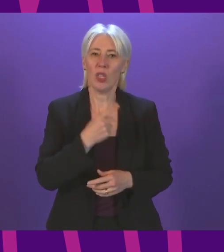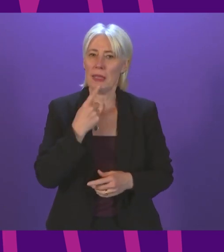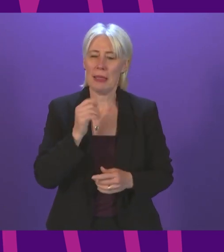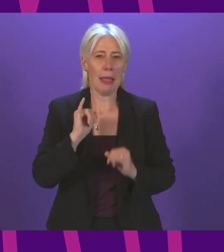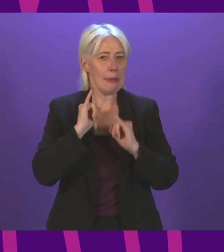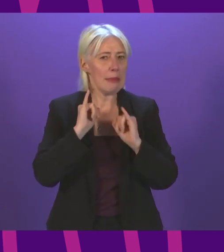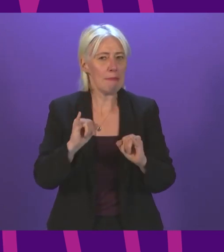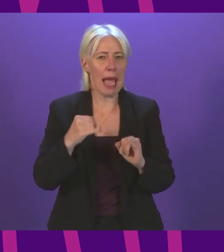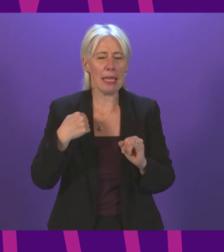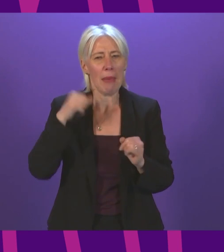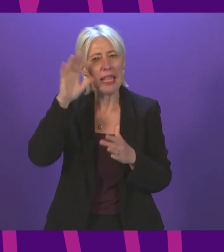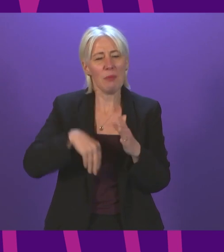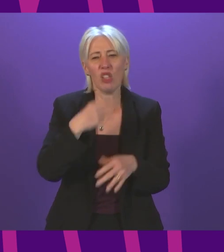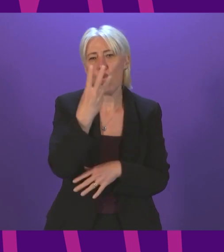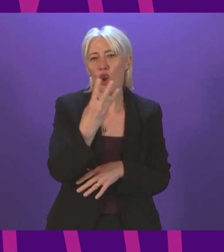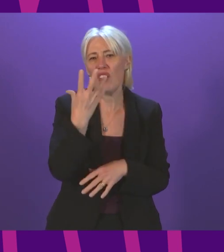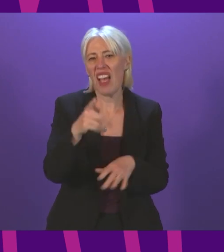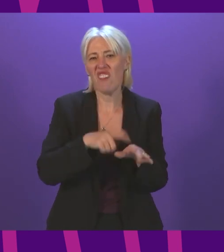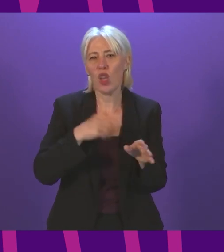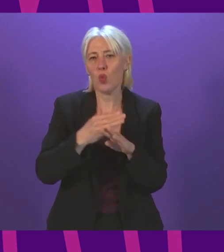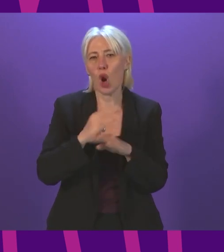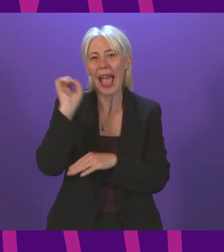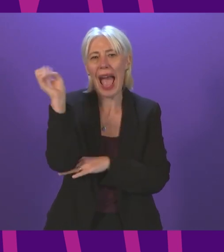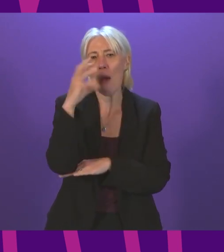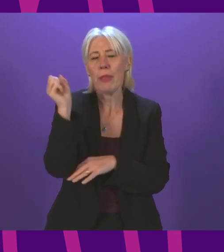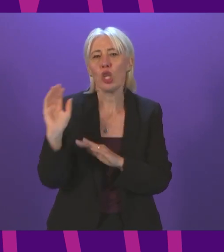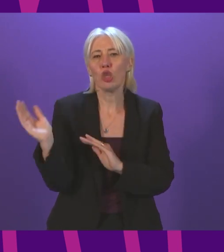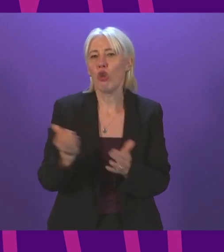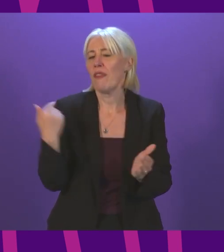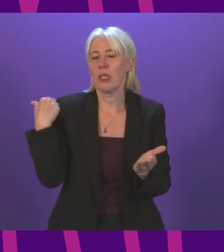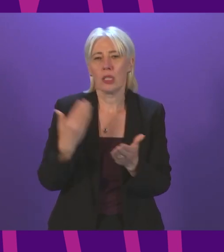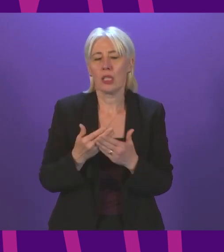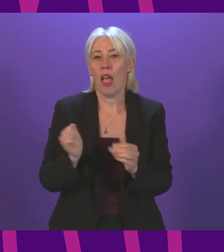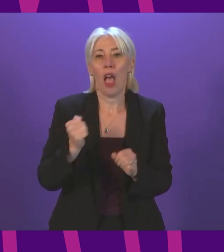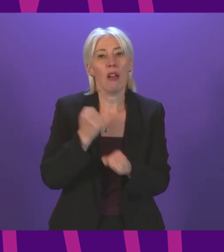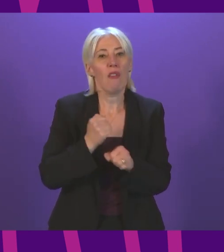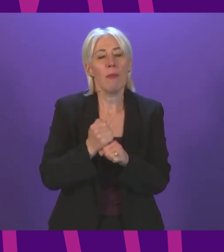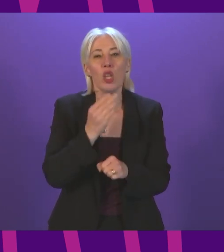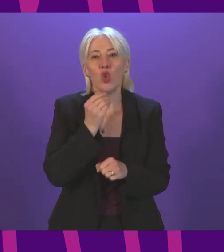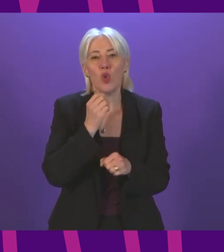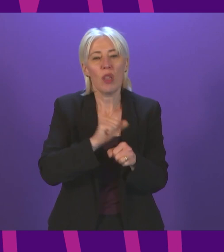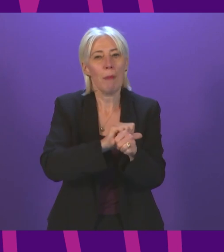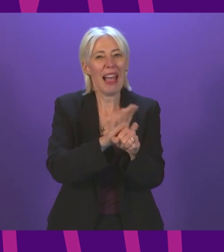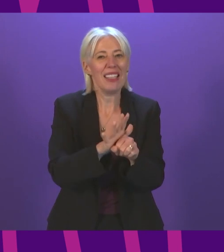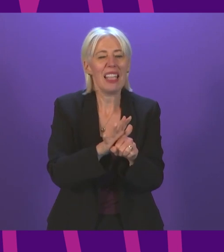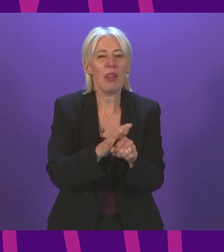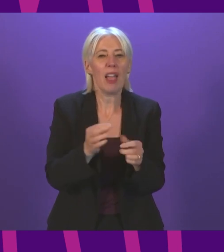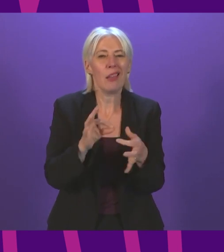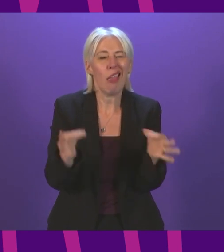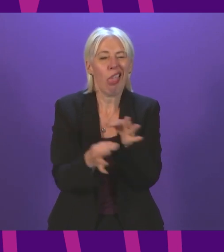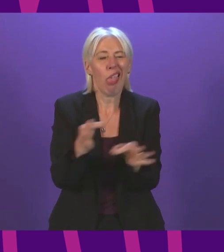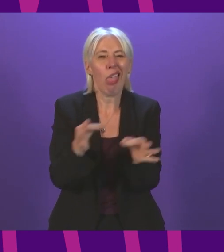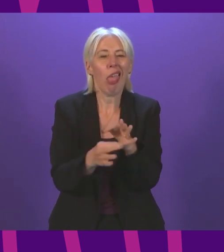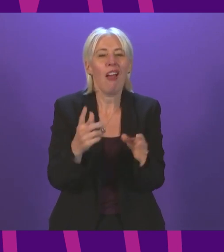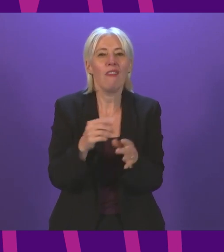experience of 35 years in the ambulance service. That the government is using the pandemic as an excuse for long-standing problems in our